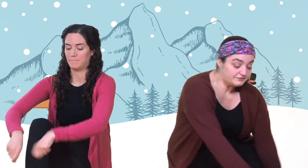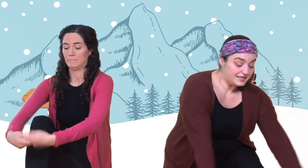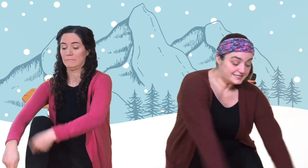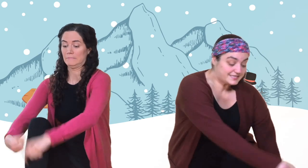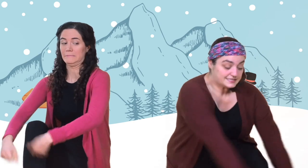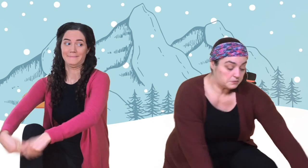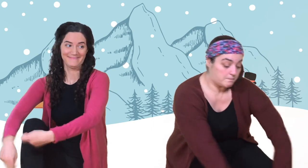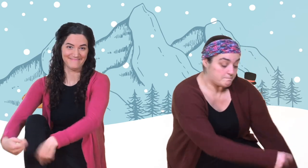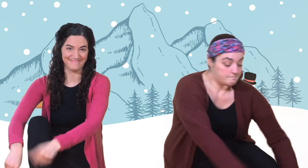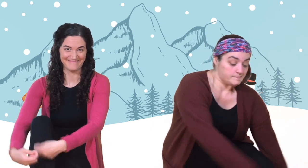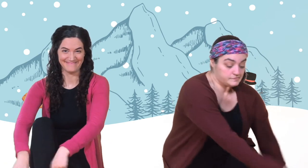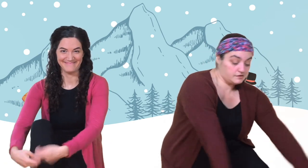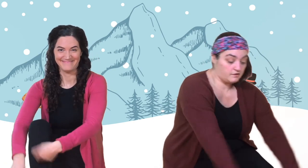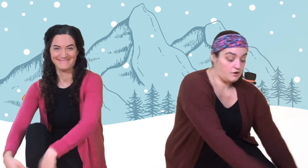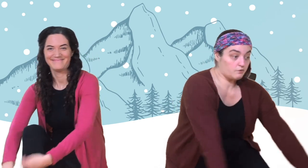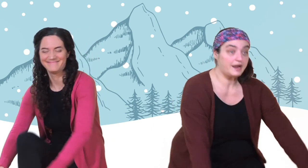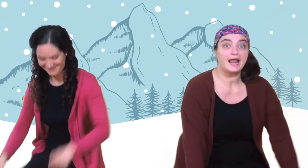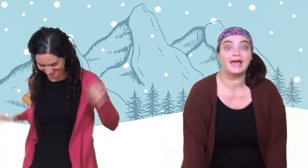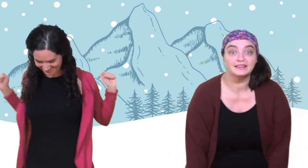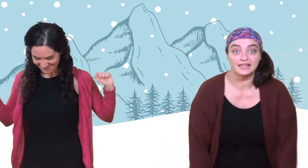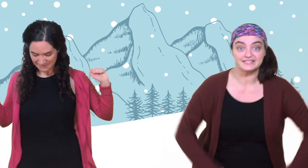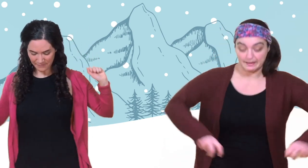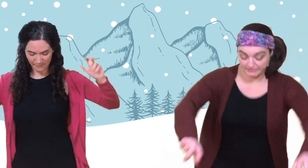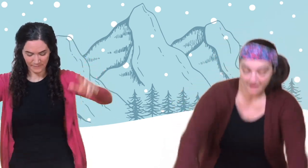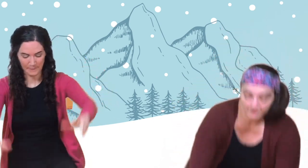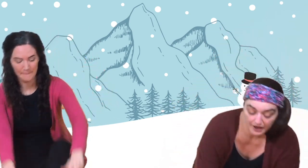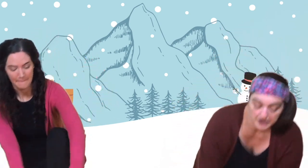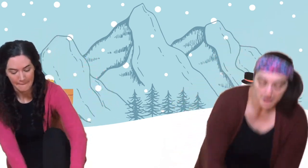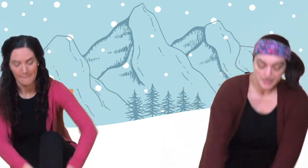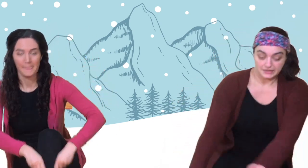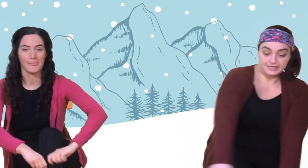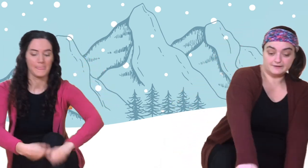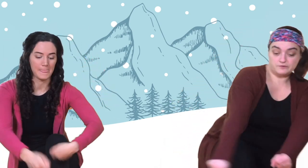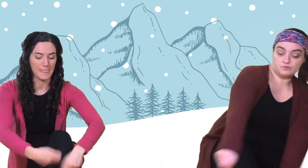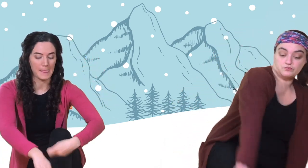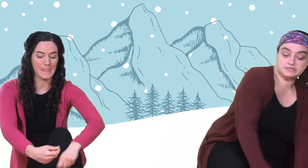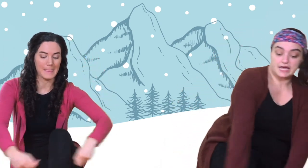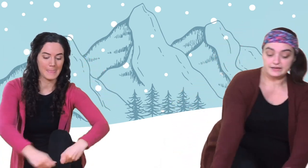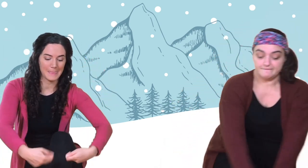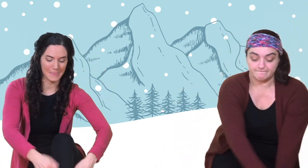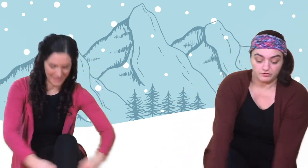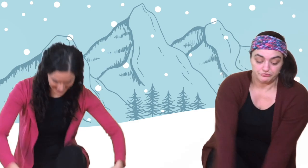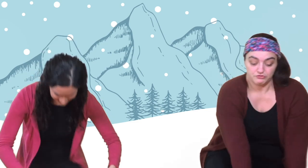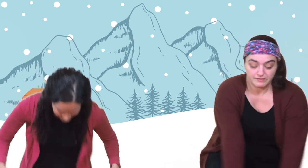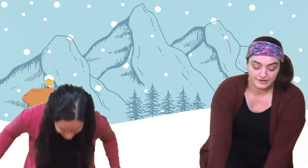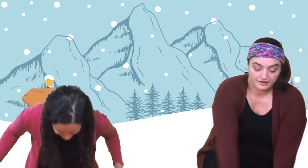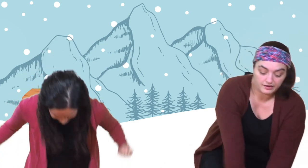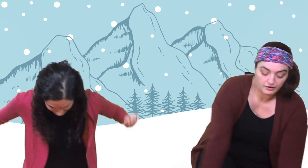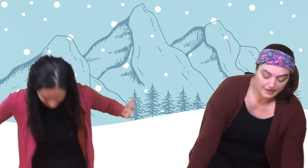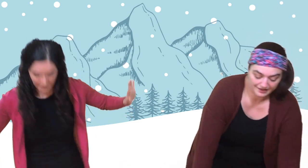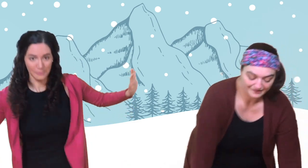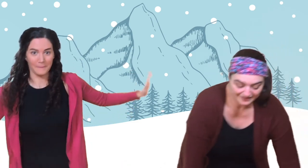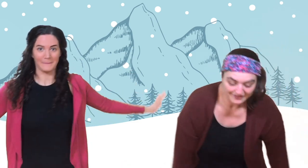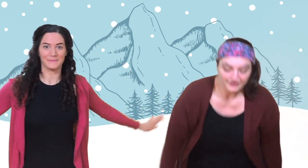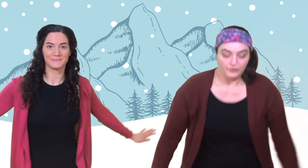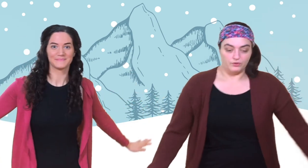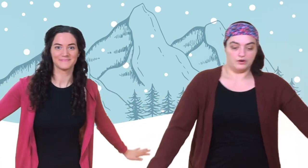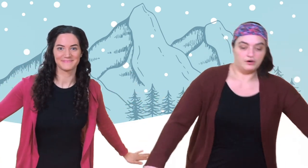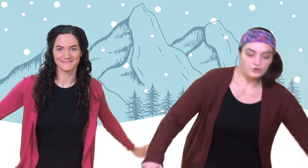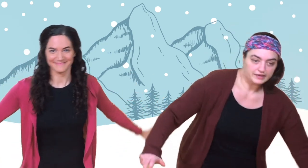They have lots of laces. Alright, and lace up the other one. Tight. Through. Okay.